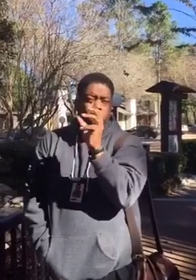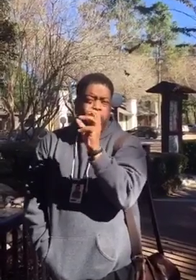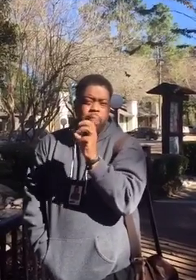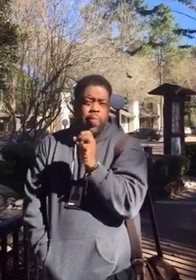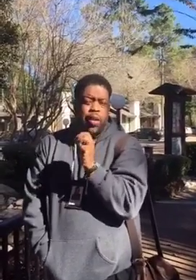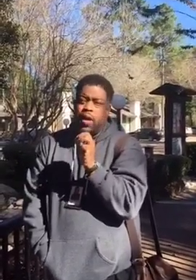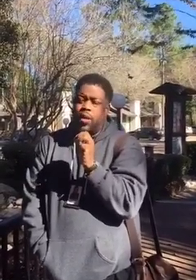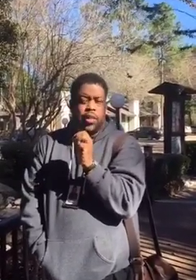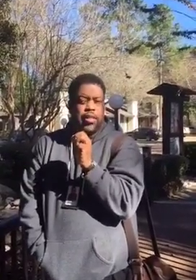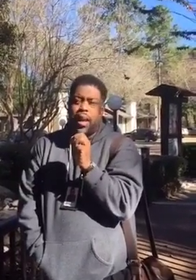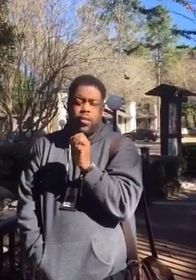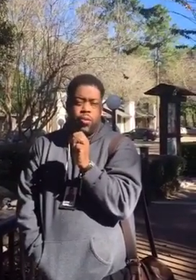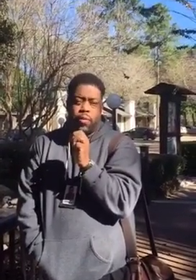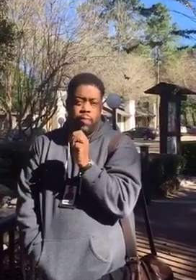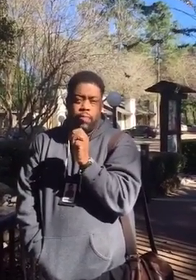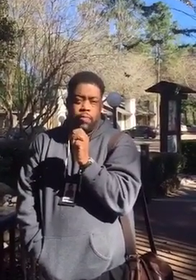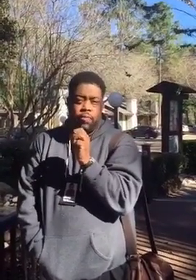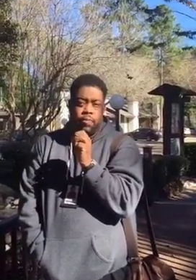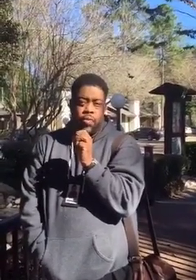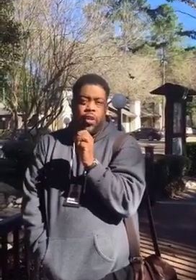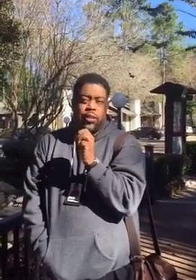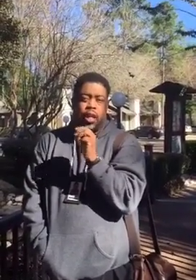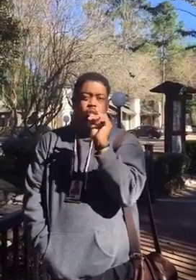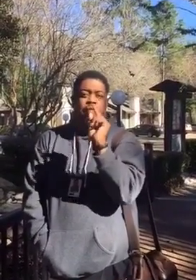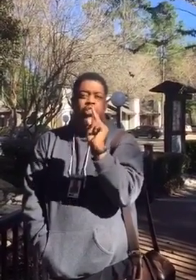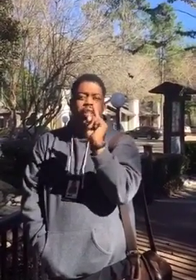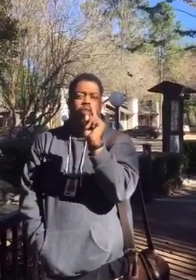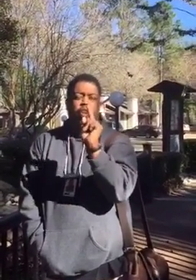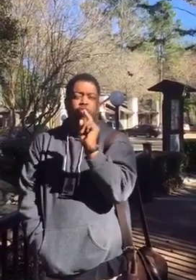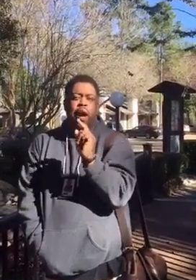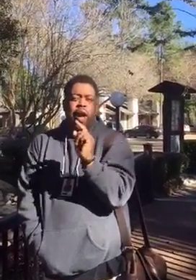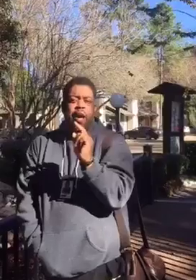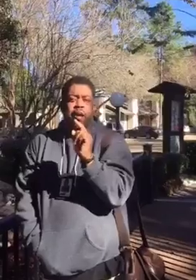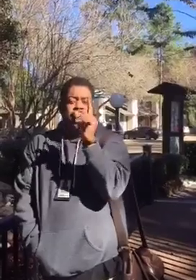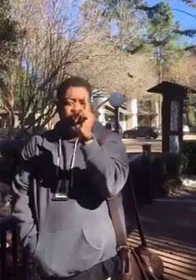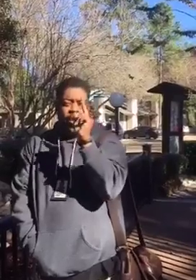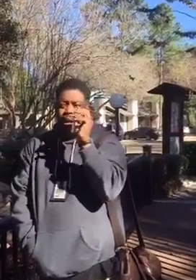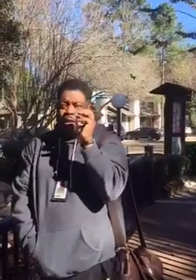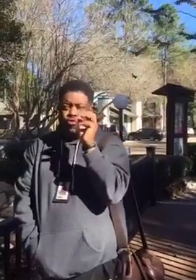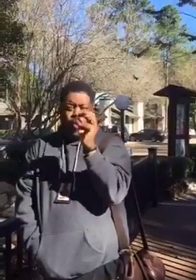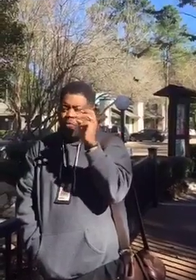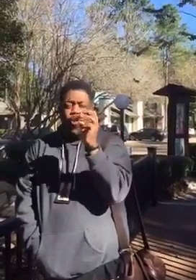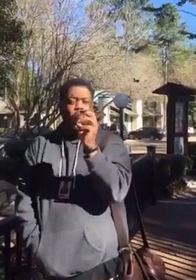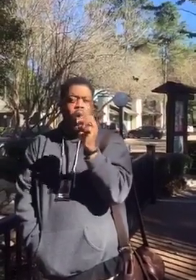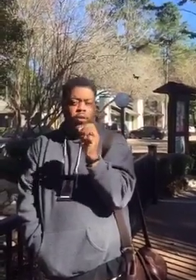cough up a million dollars, and it can't do it. You understand? Your vision is going to cry before it walks.